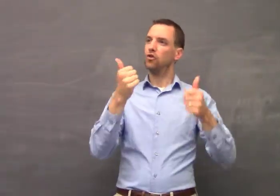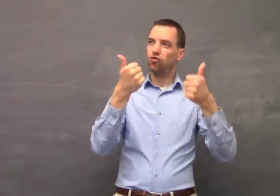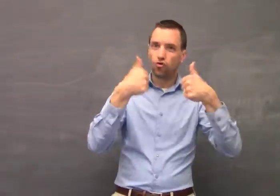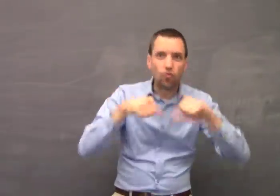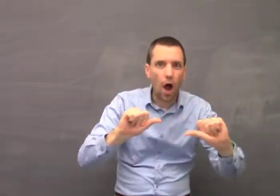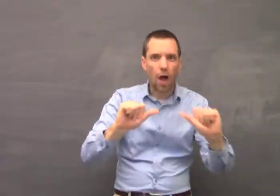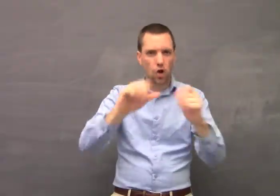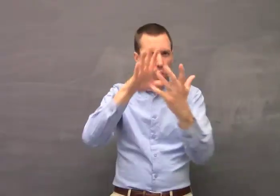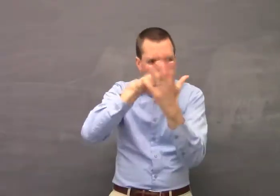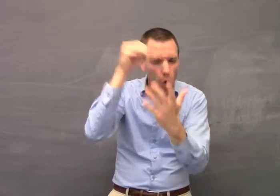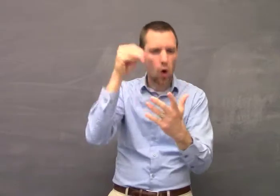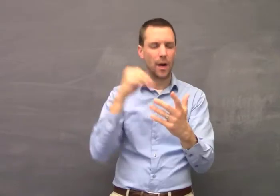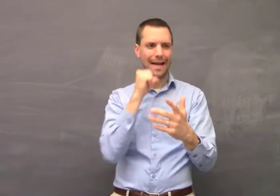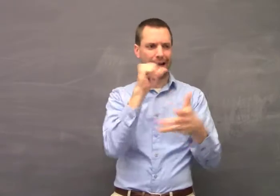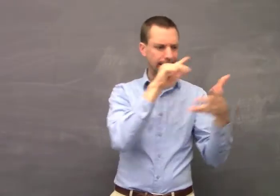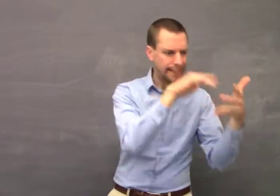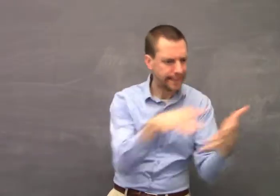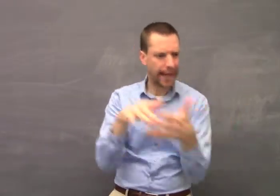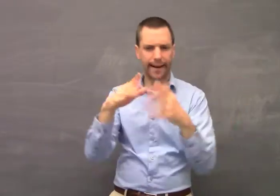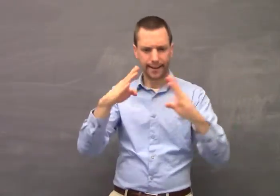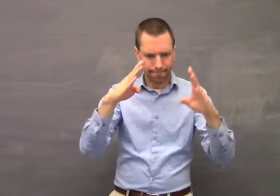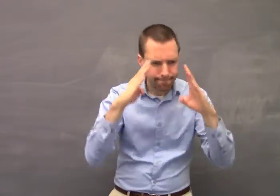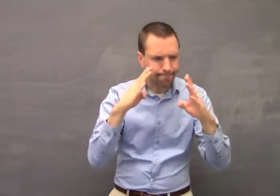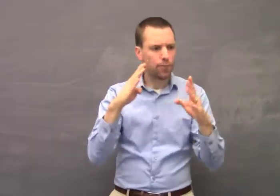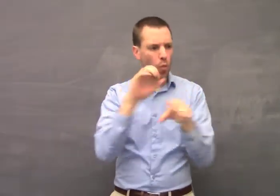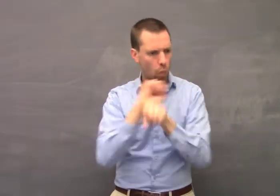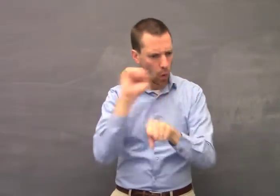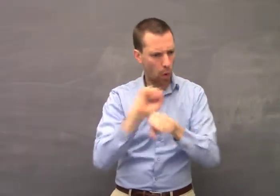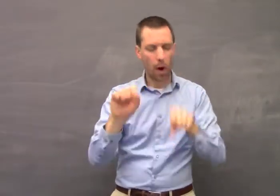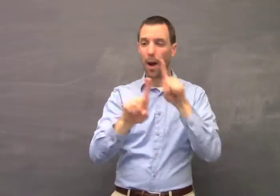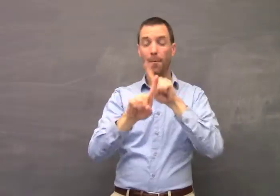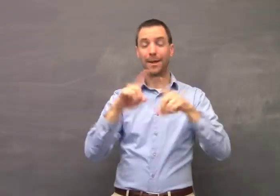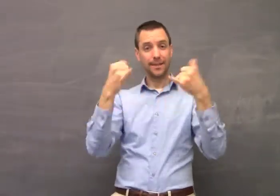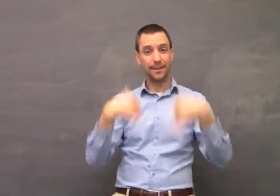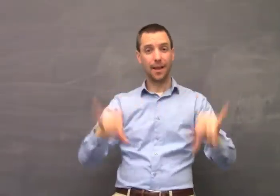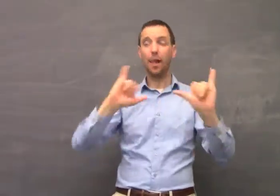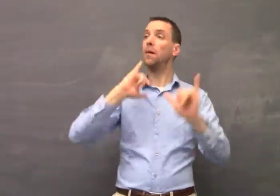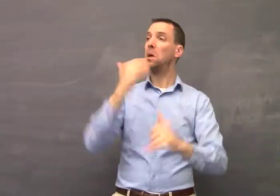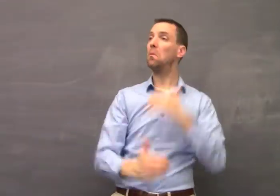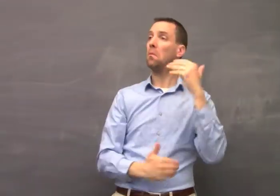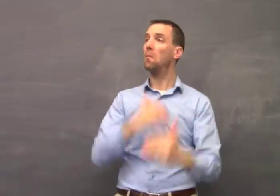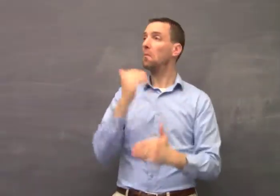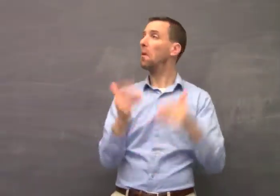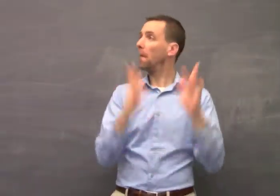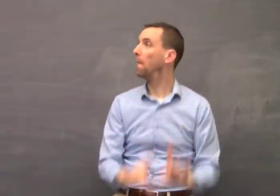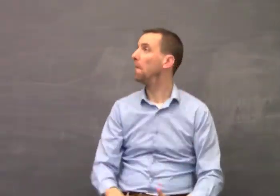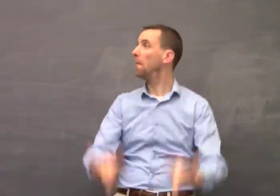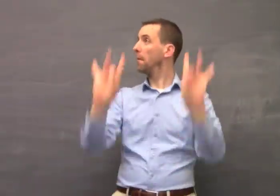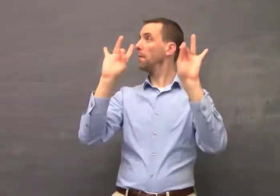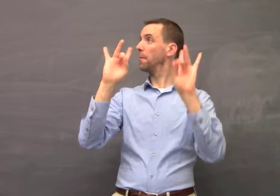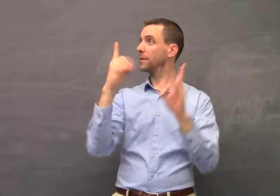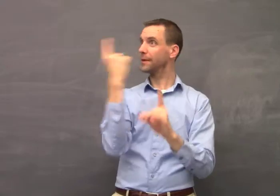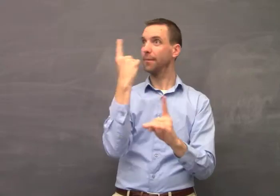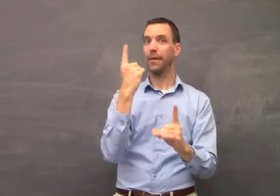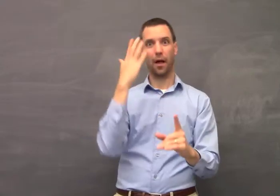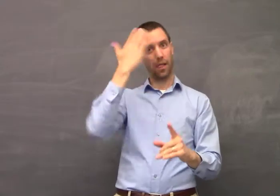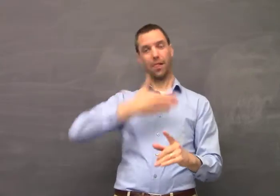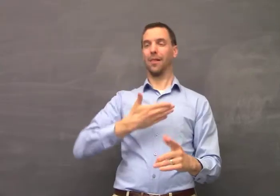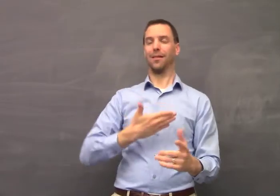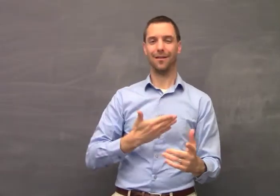this kind of learning happens when we're not really trying to learn, we're not engaged, we're studying, simply going about life, and yet we